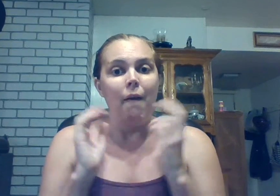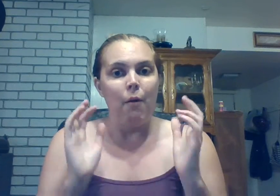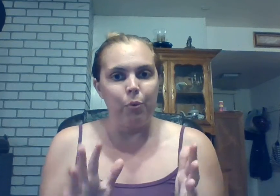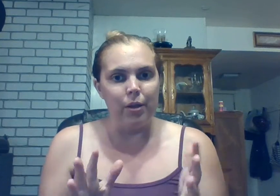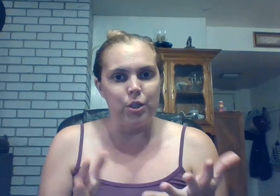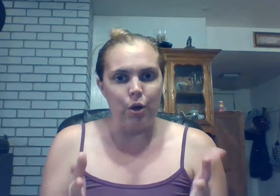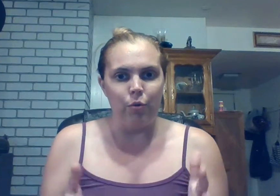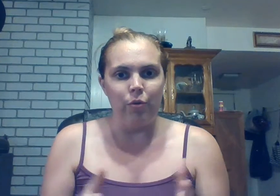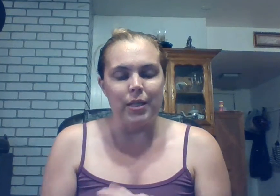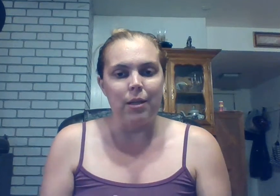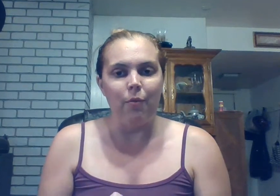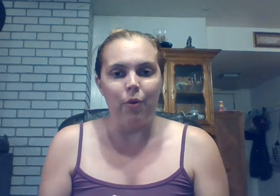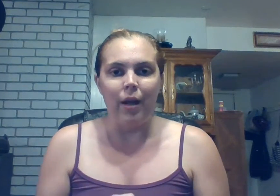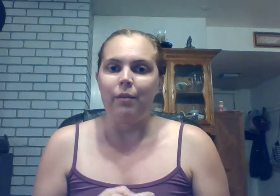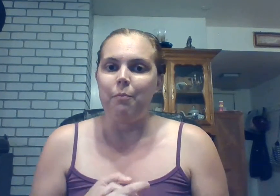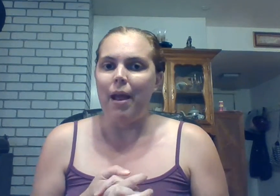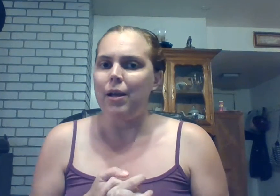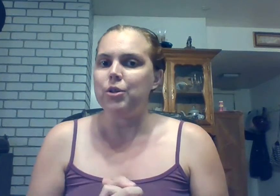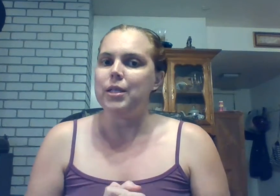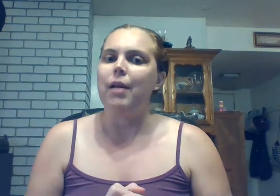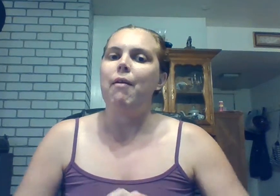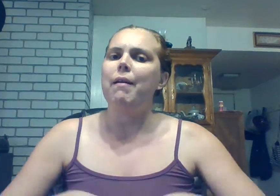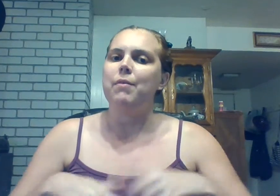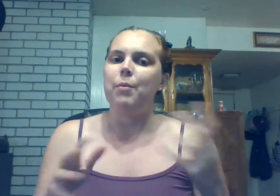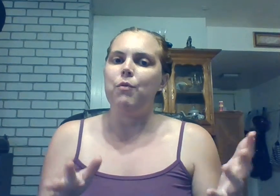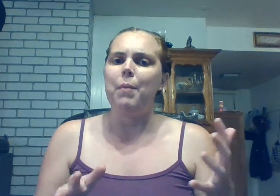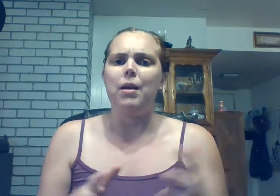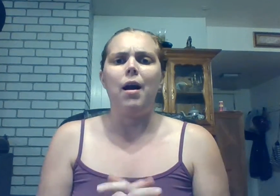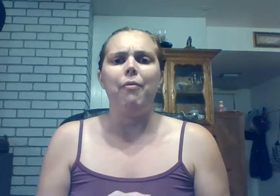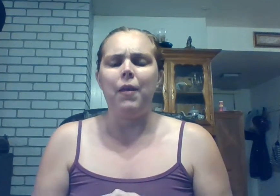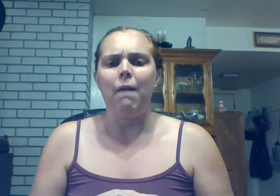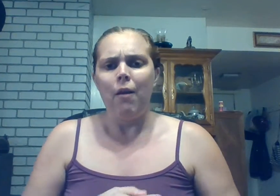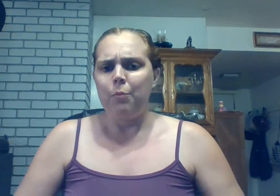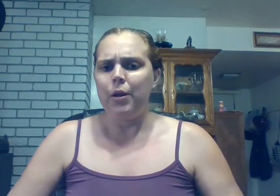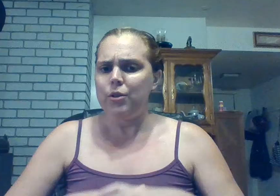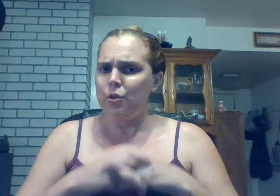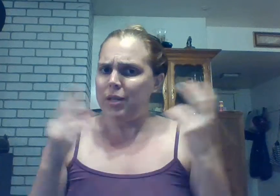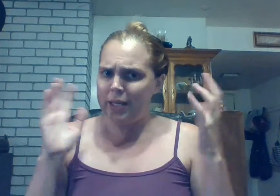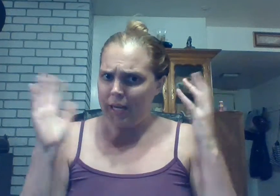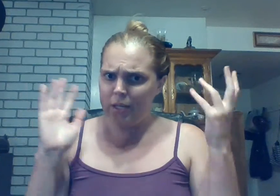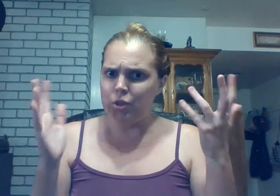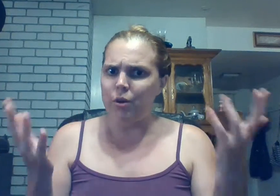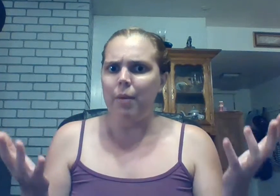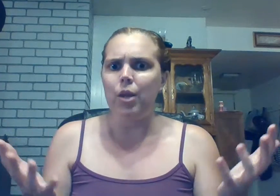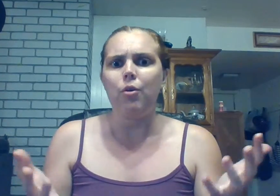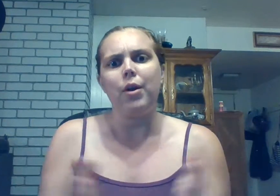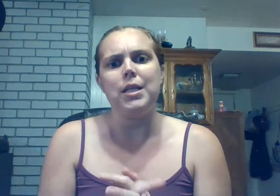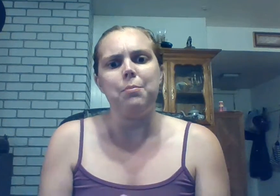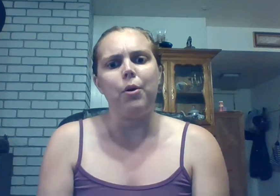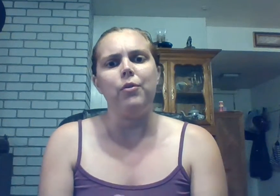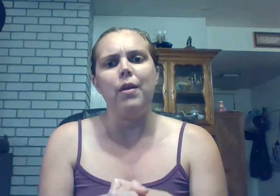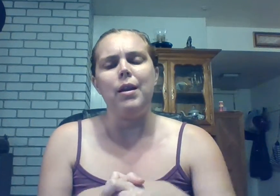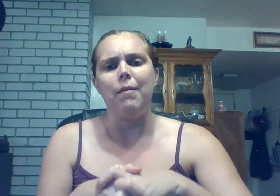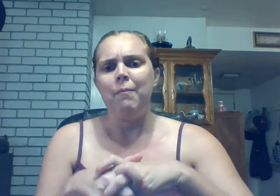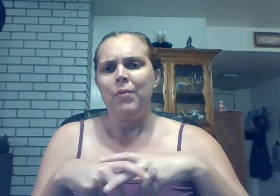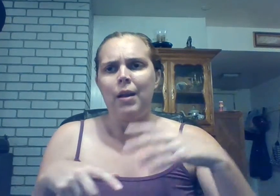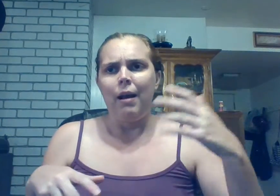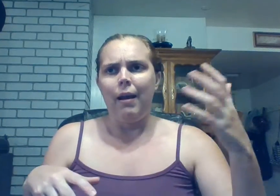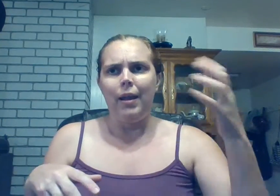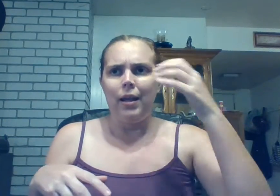prednisone and some of you guys may understand that and some of you may not that prednisone can kind of sort of make you a crazy person and i